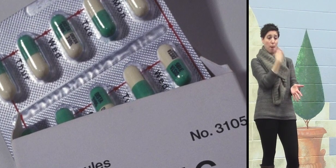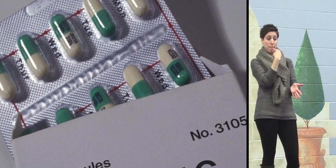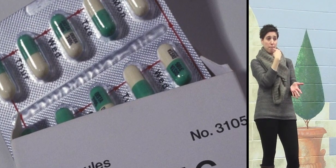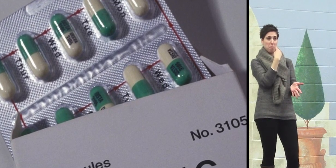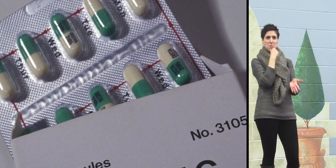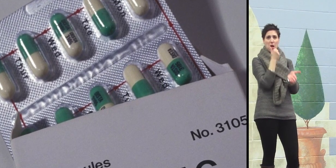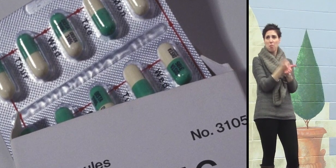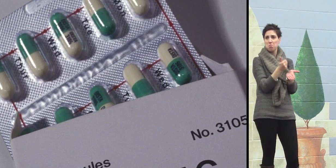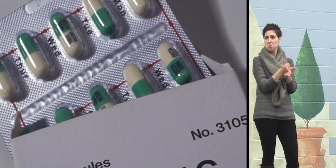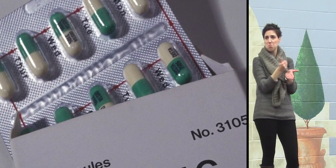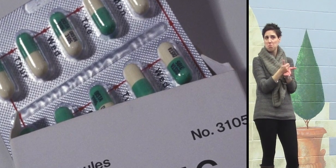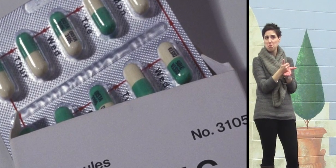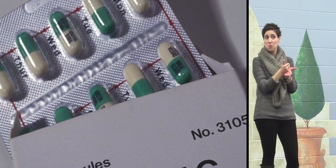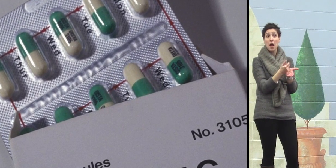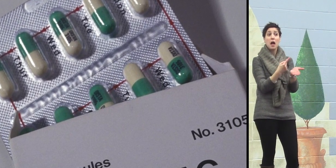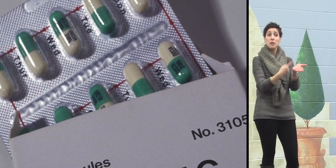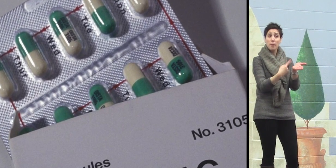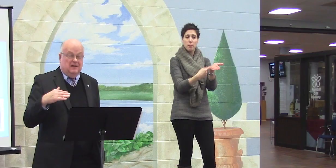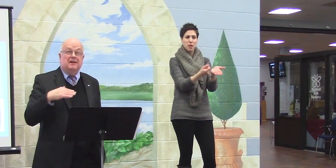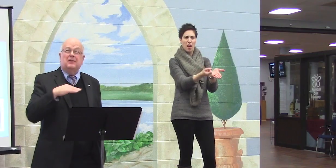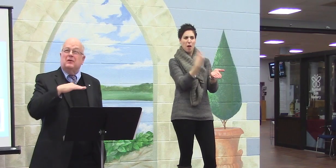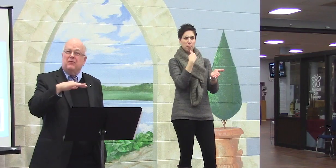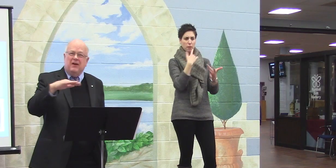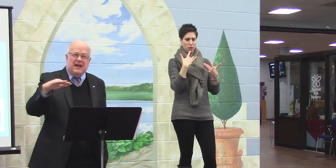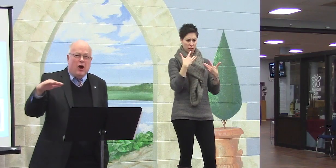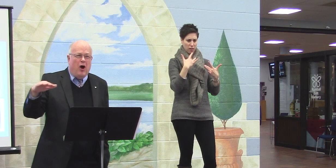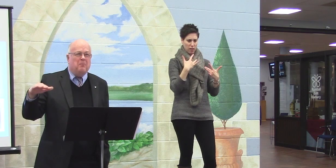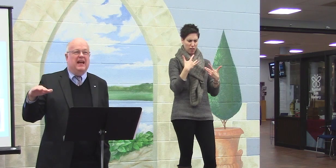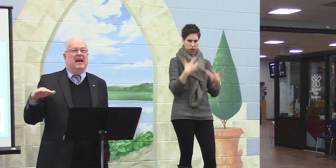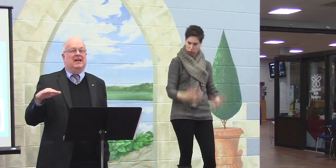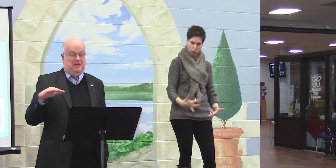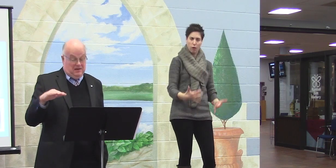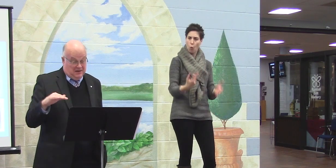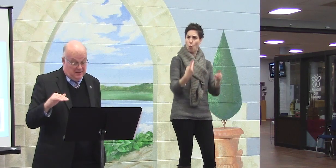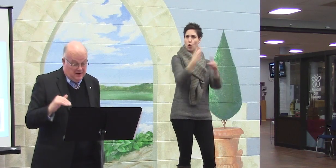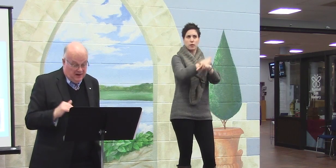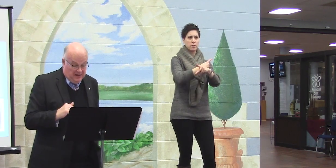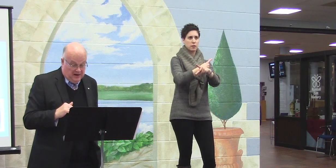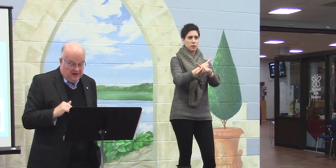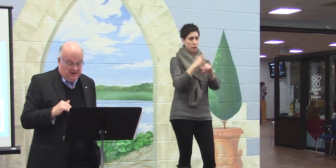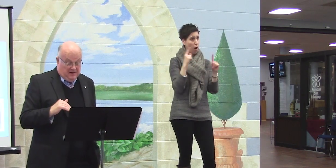that pill can make you feel worse. So it's very complicated.